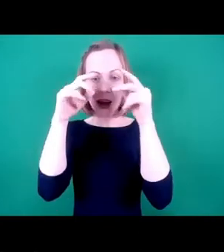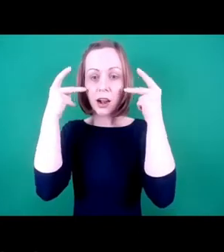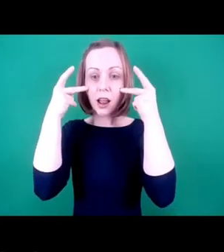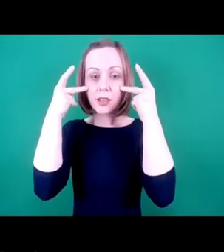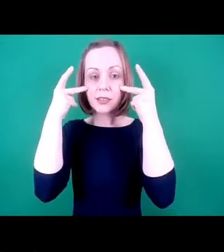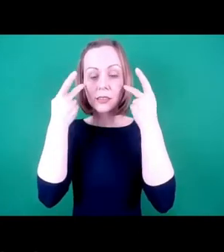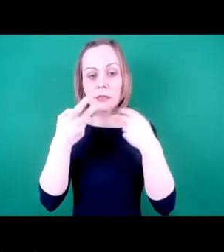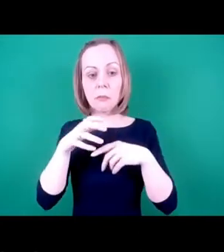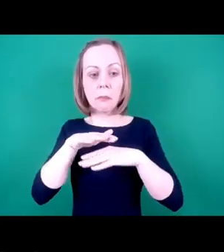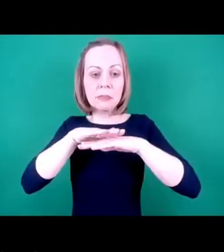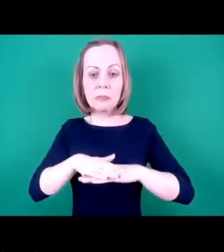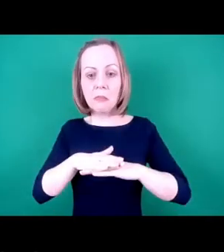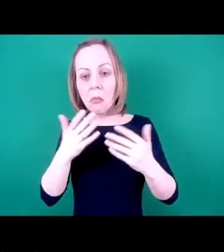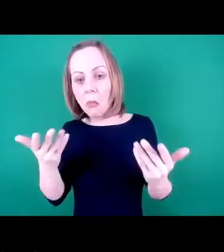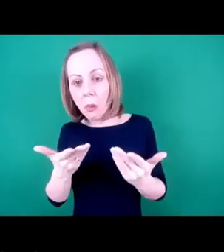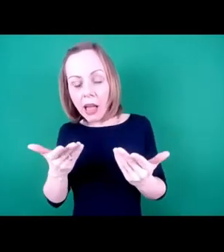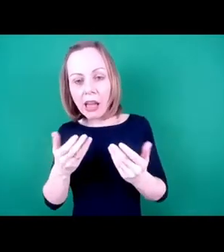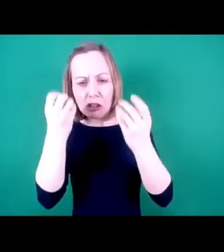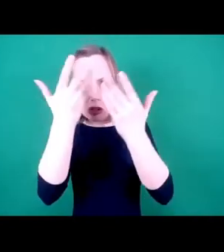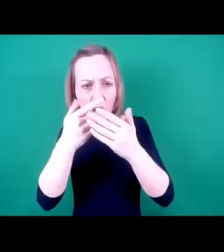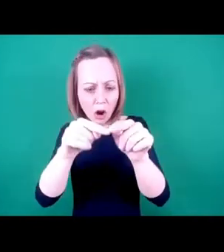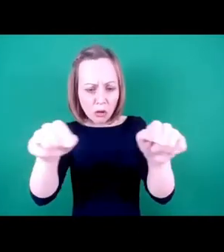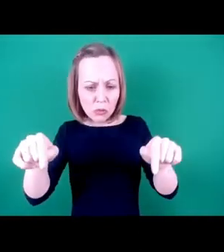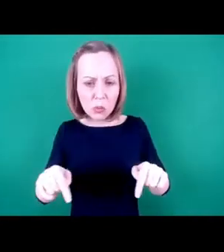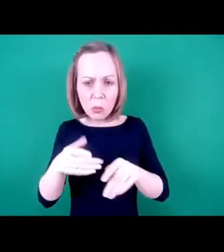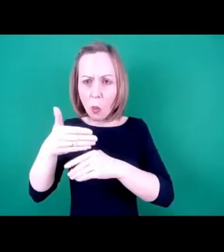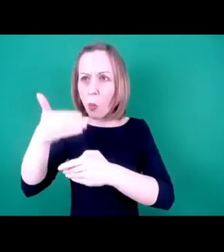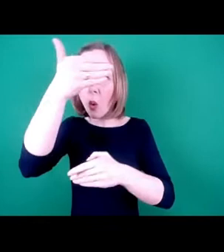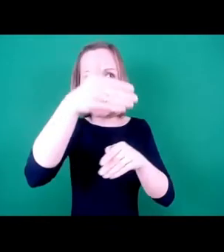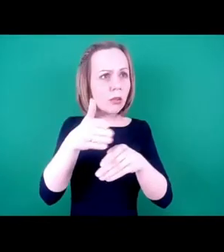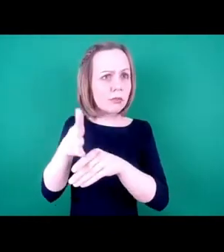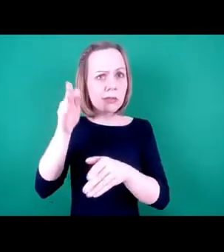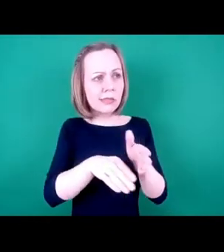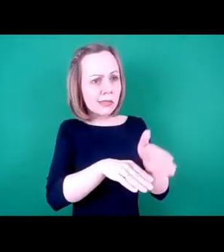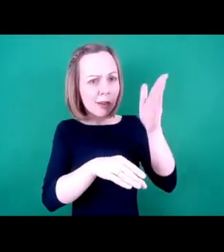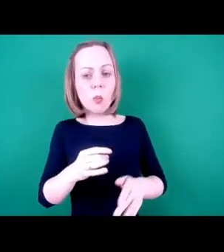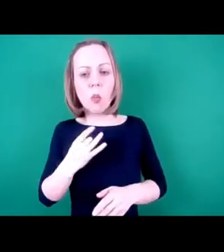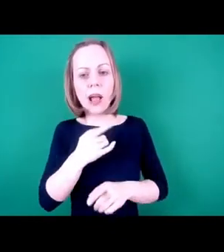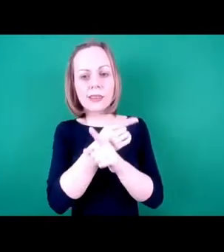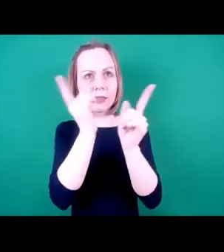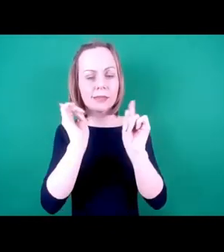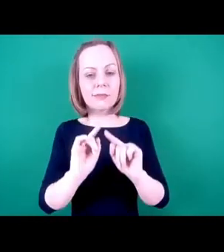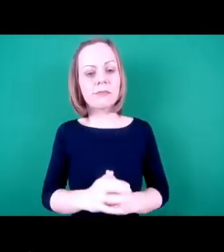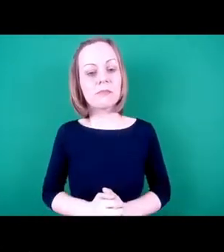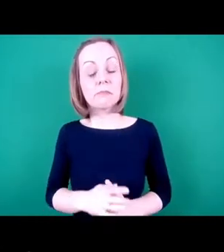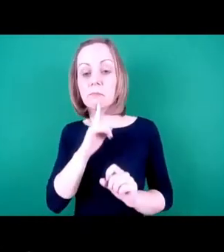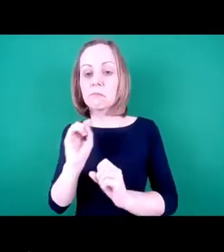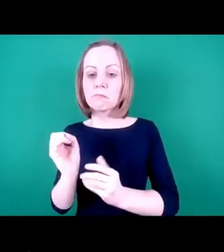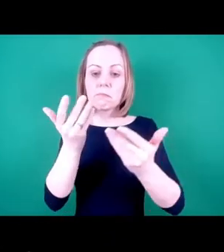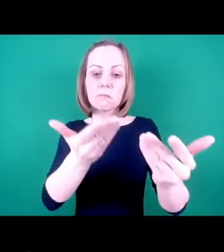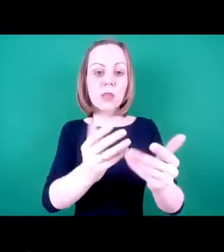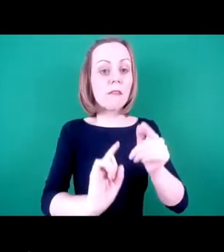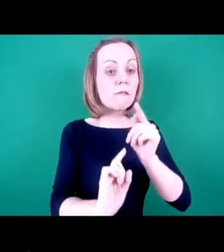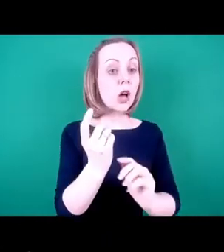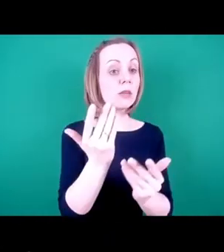I'm sitting in a small white but dark room. Before handing over to our first speaker, I'd like to share a few thoughts from the